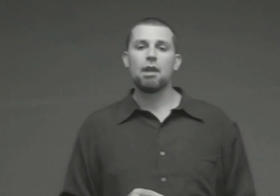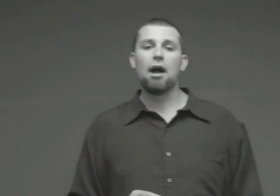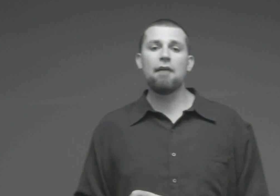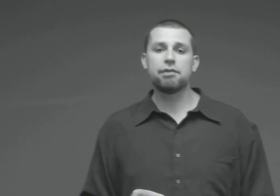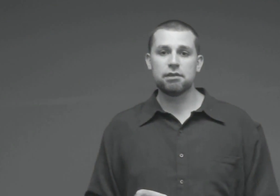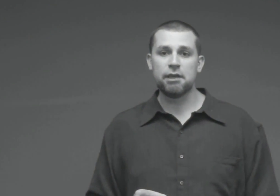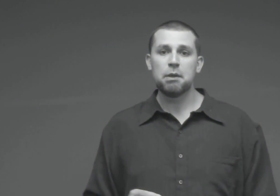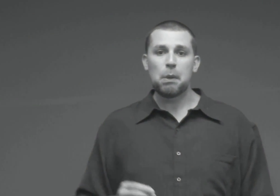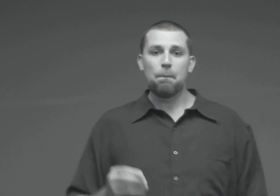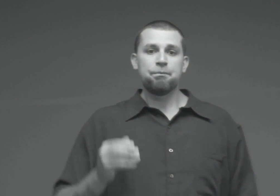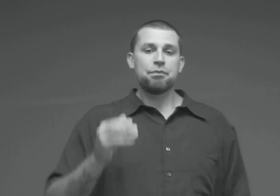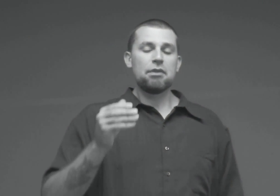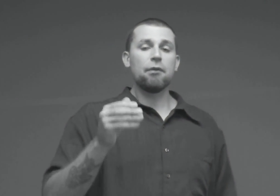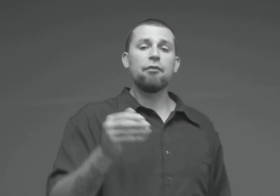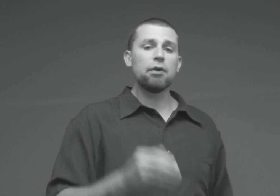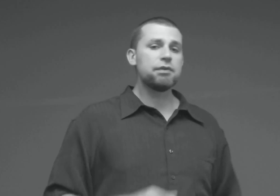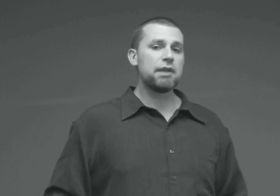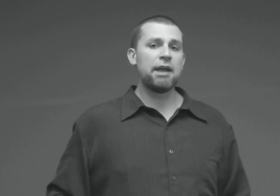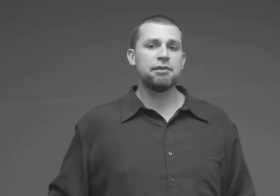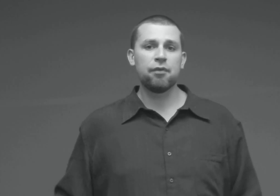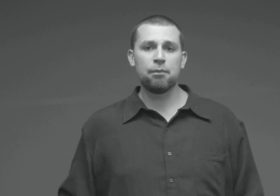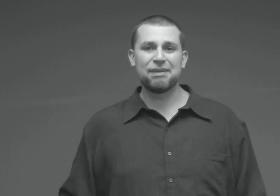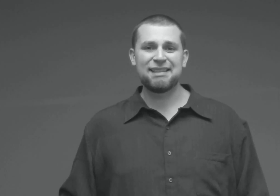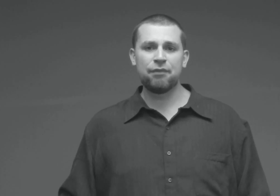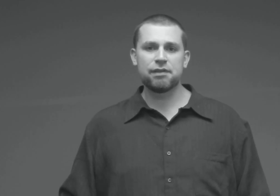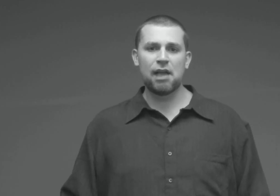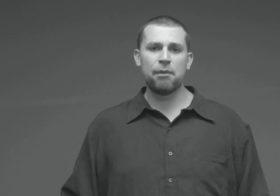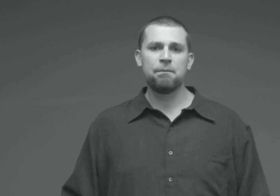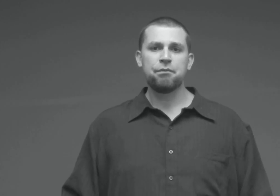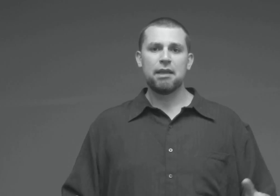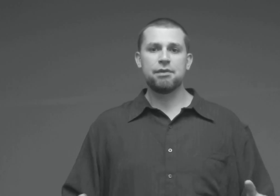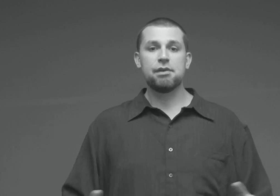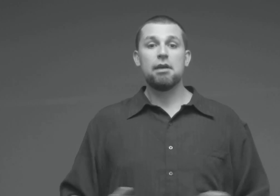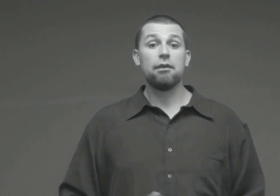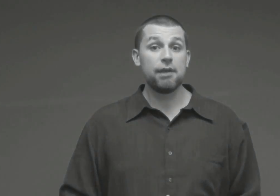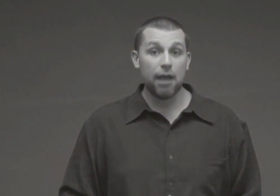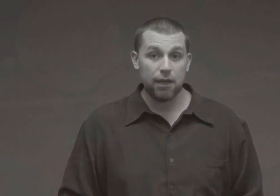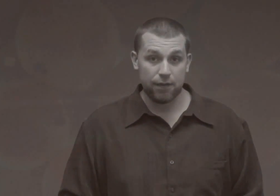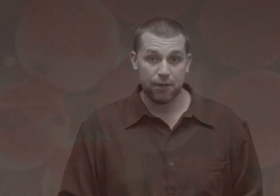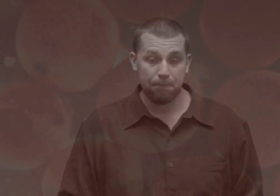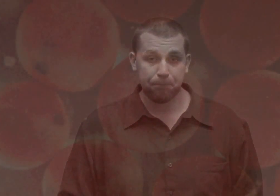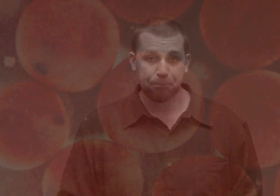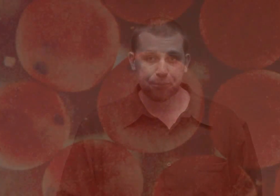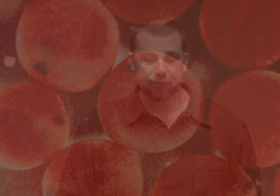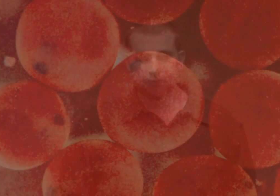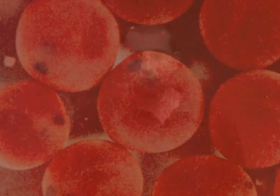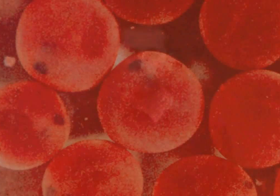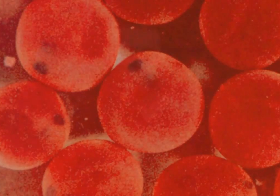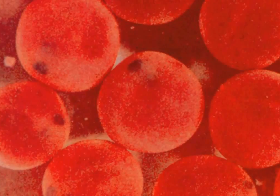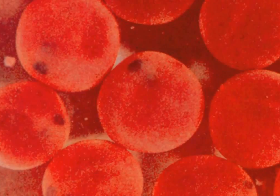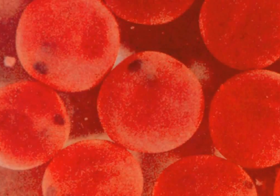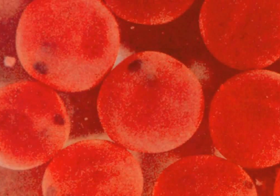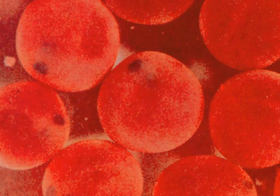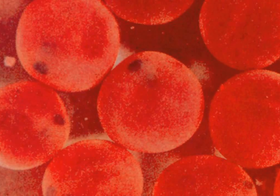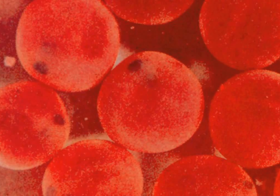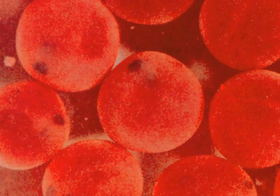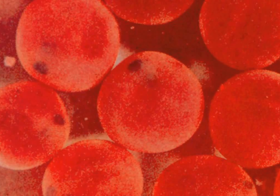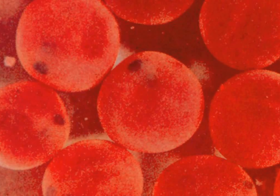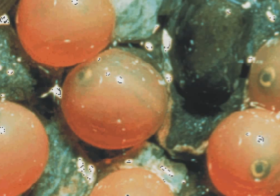Obviously, the first stage for the Pacific salmon is the egg. Isn't it amazing to